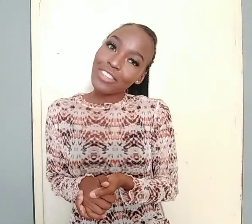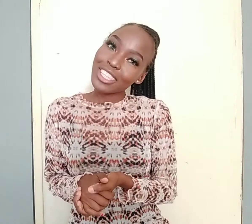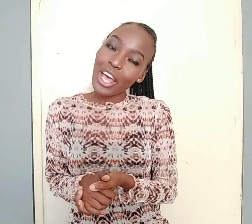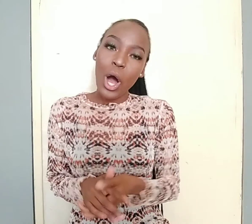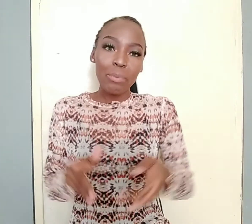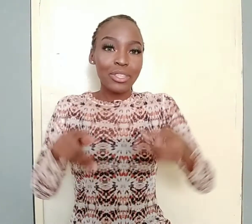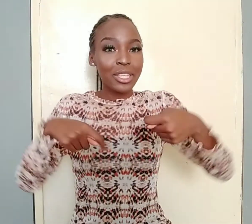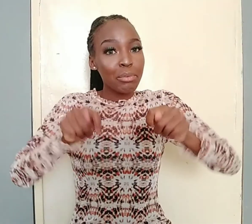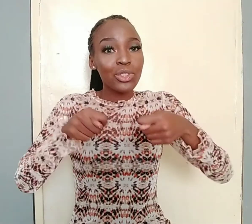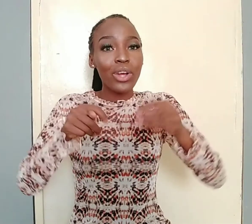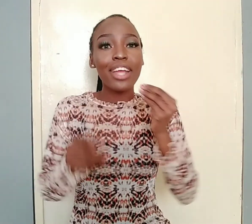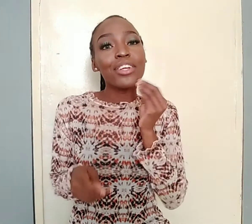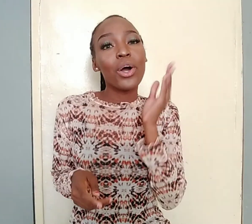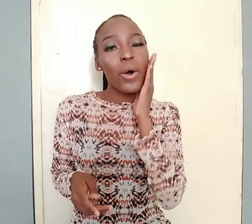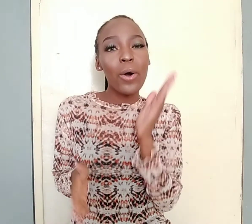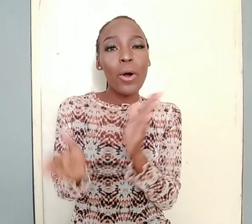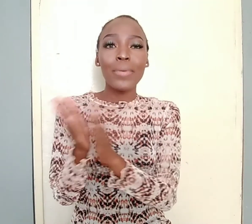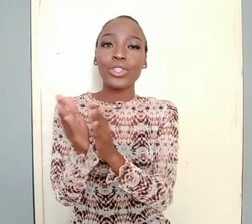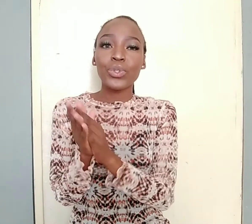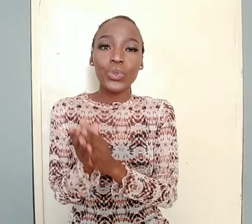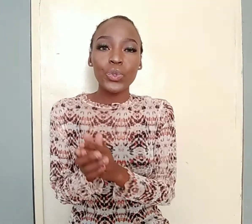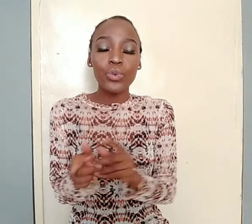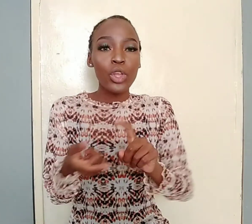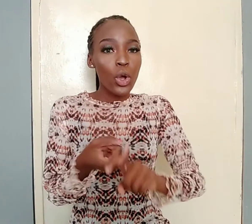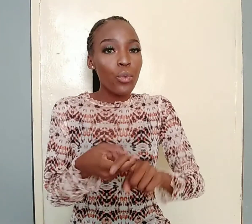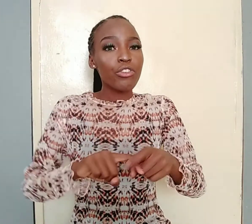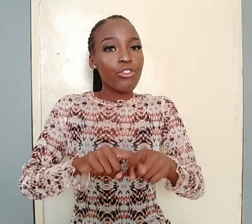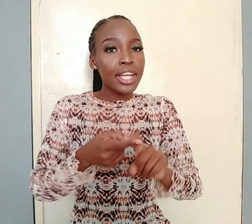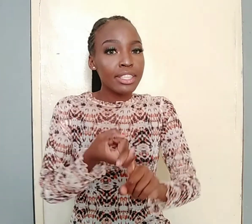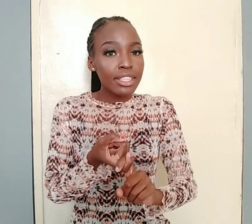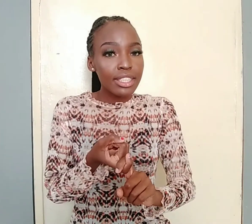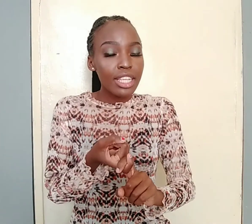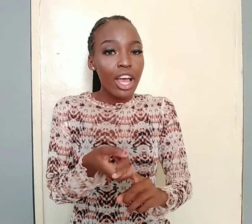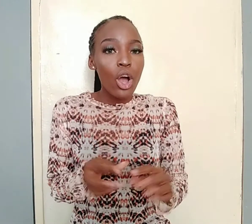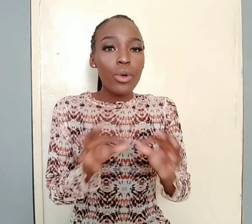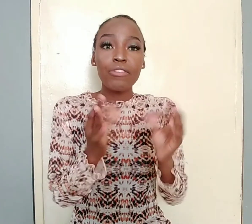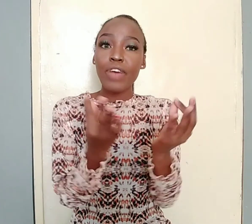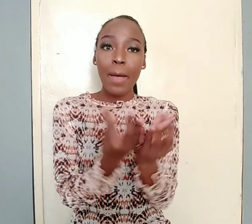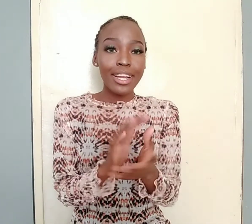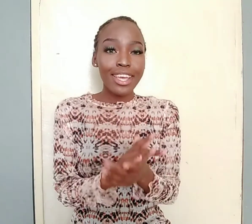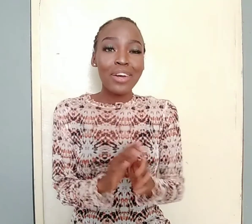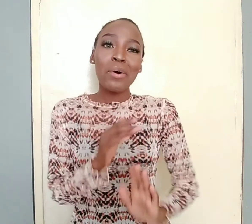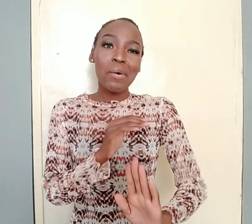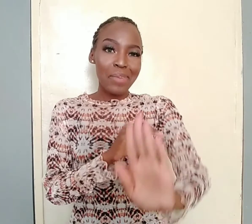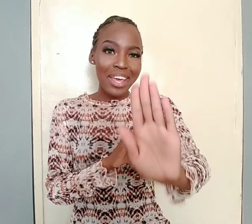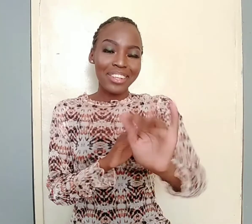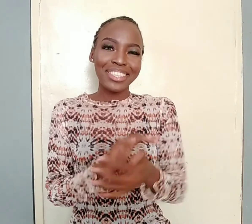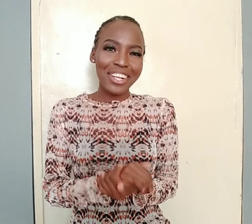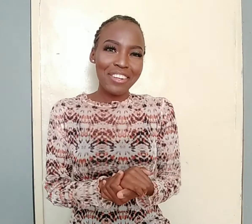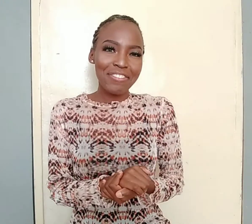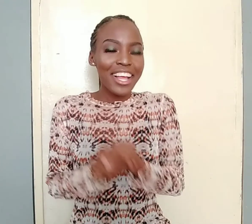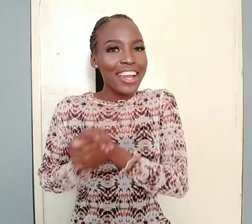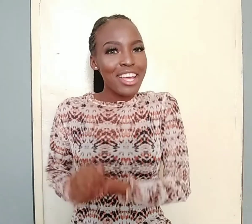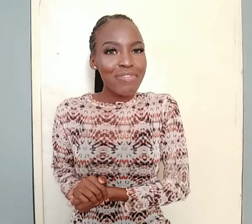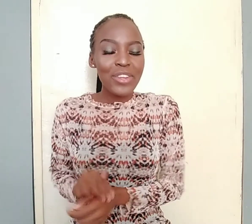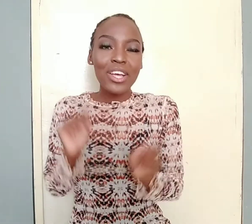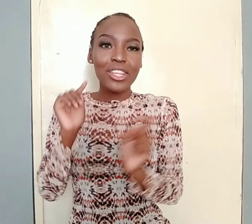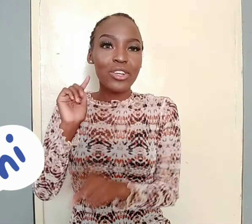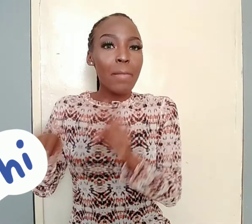this helps. Keep trying at home. At school. With friends. With family. Or by yourself. Let me know in the comment